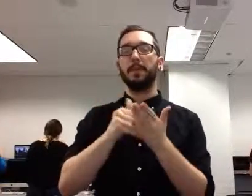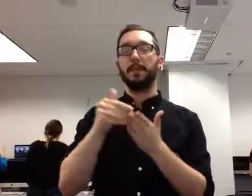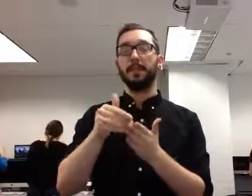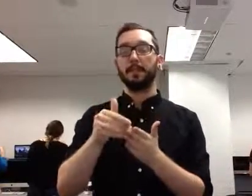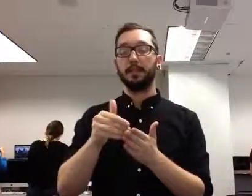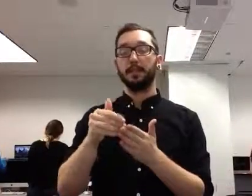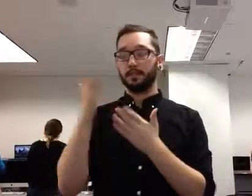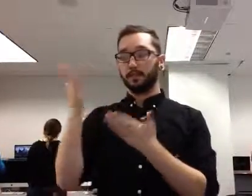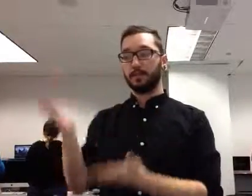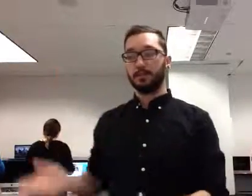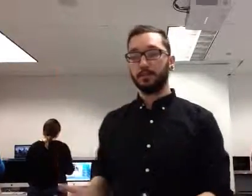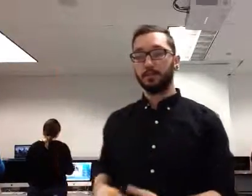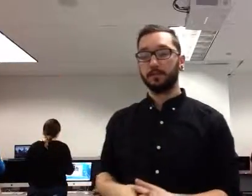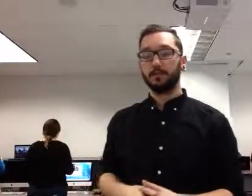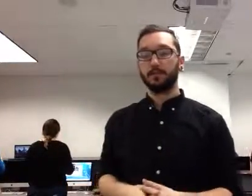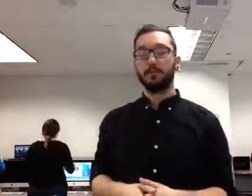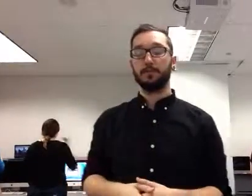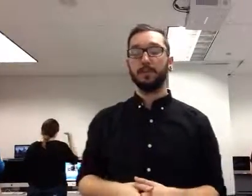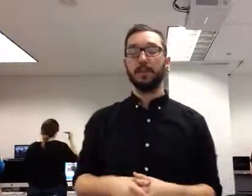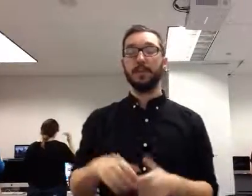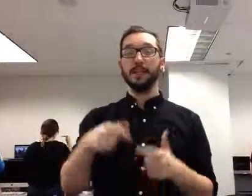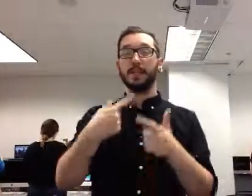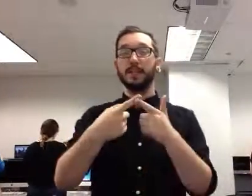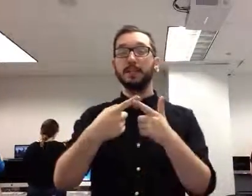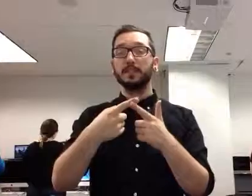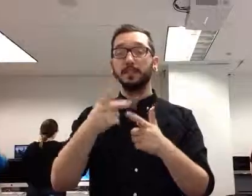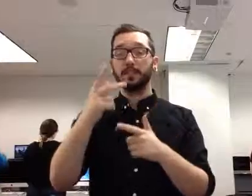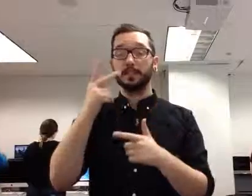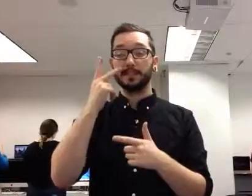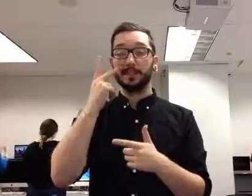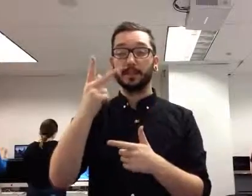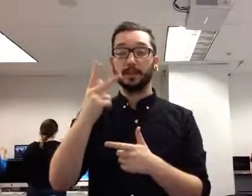we're 50 in 1959.